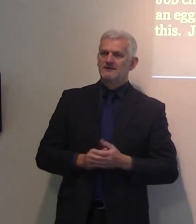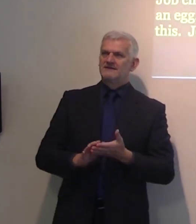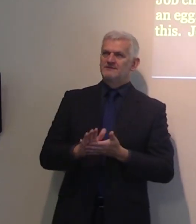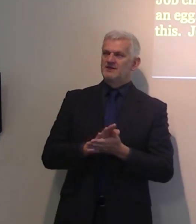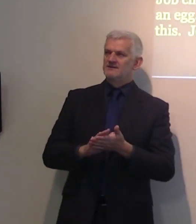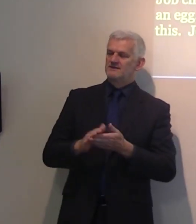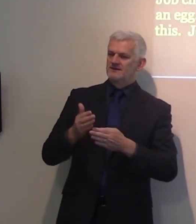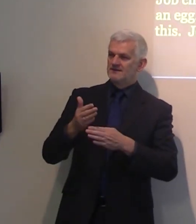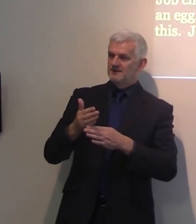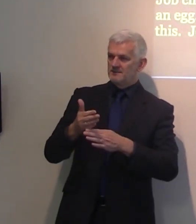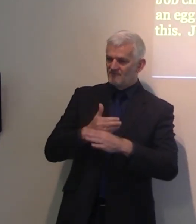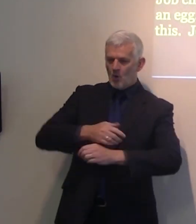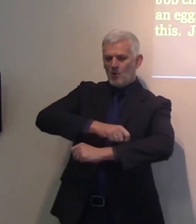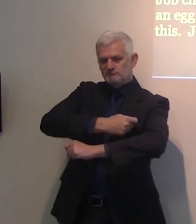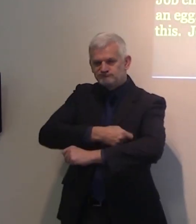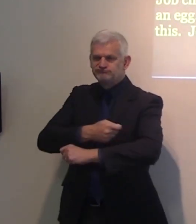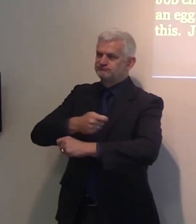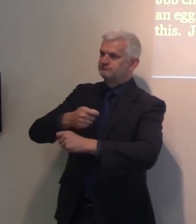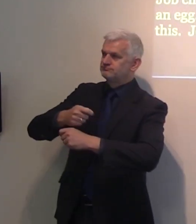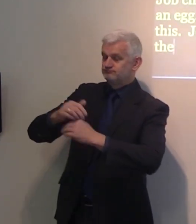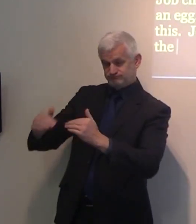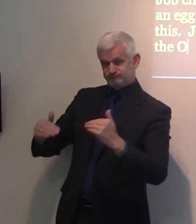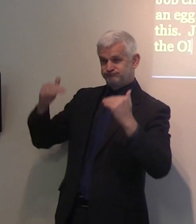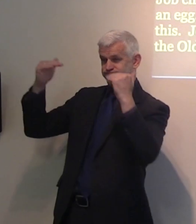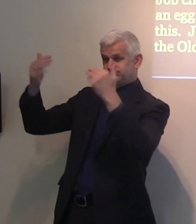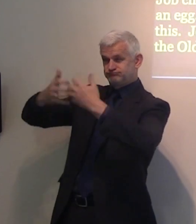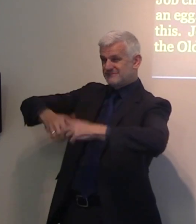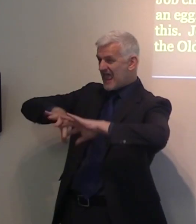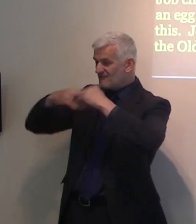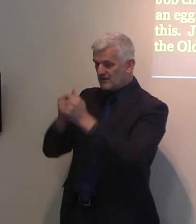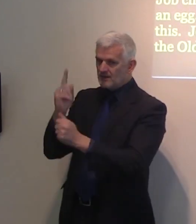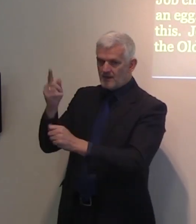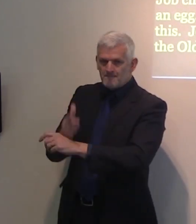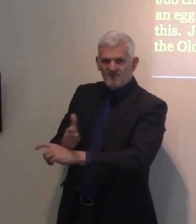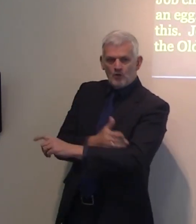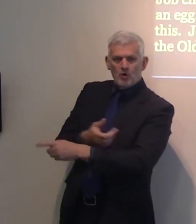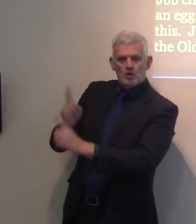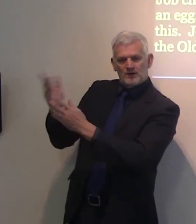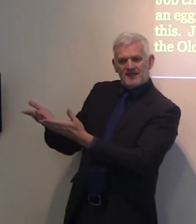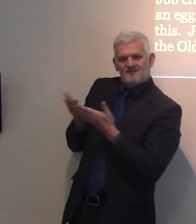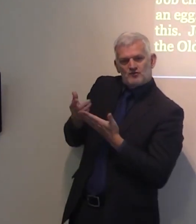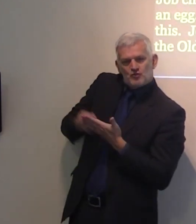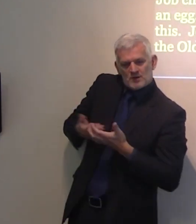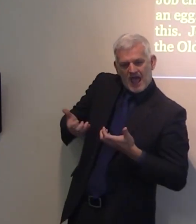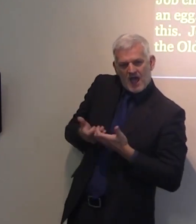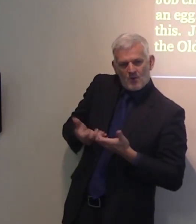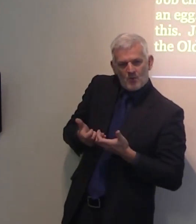technology, before great cuisine, the Lord gave his recipe, and to show that salt